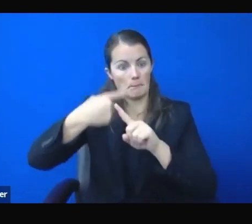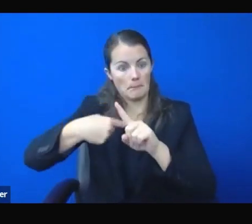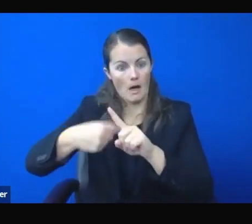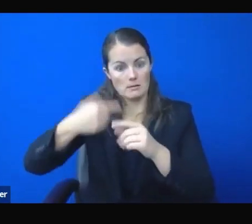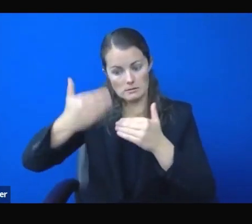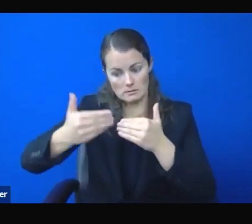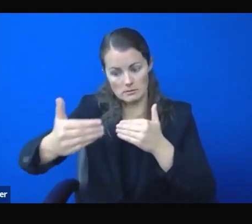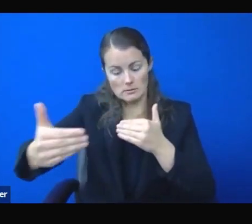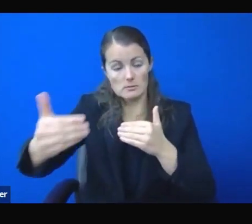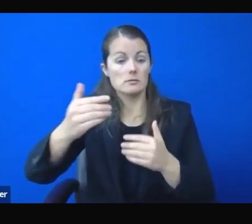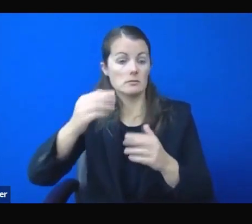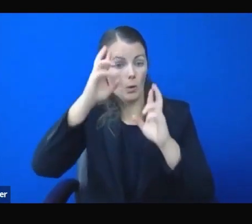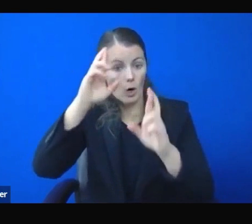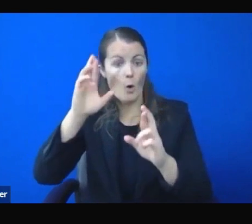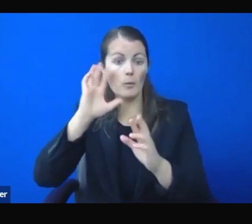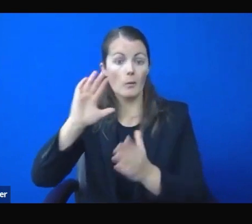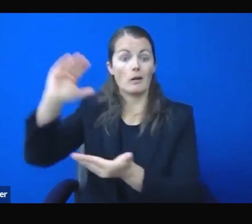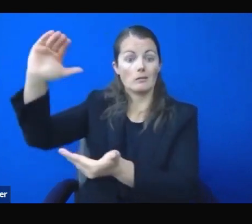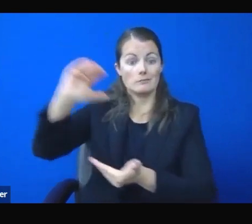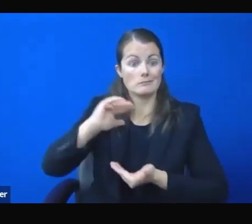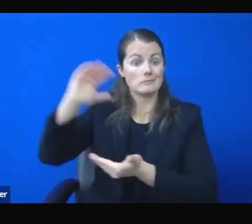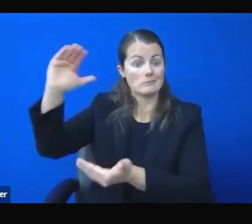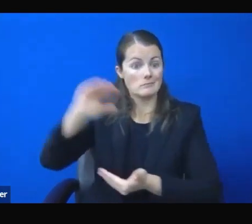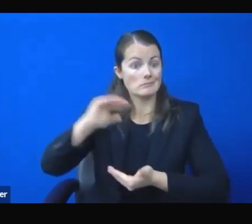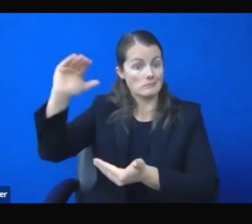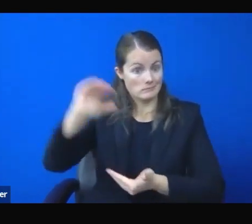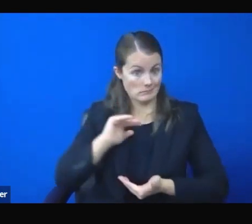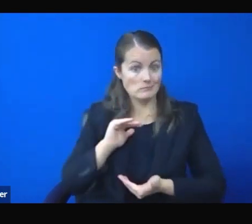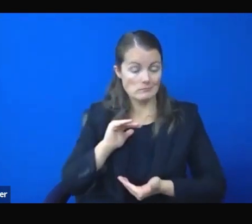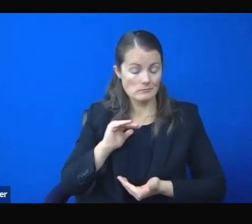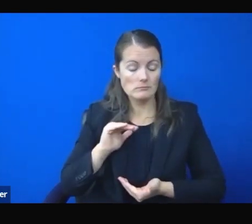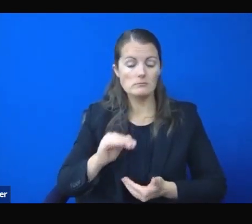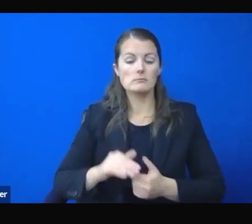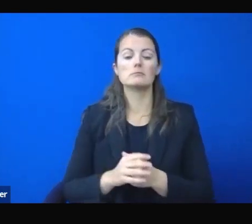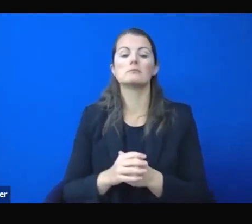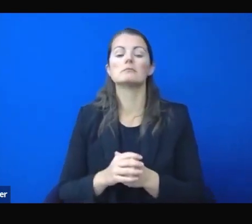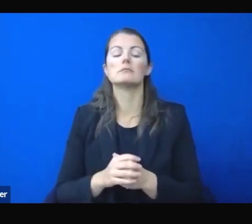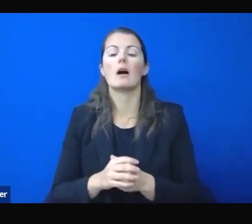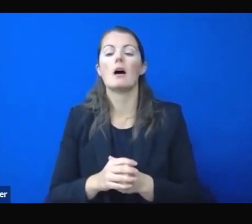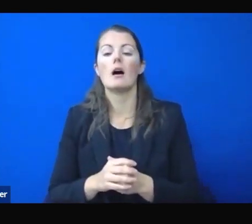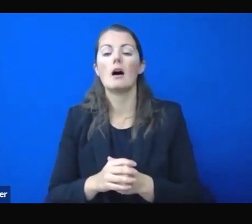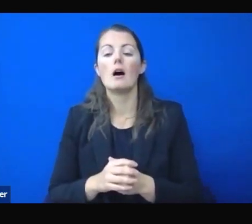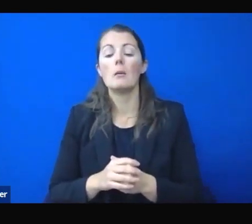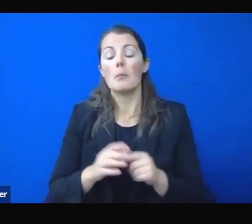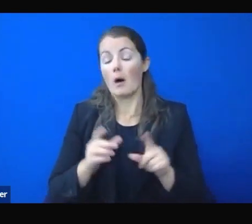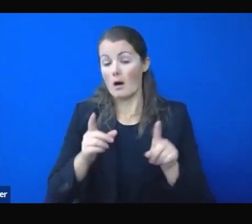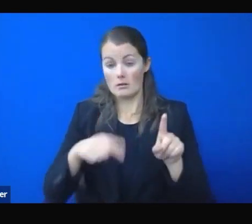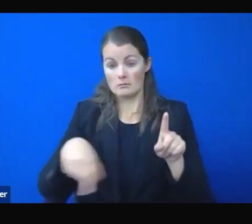tiers in terms of getting the vaccine, continue to practice the protocols that we've put in place.